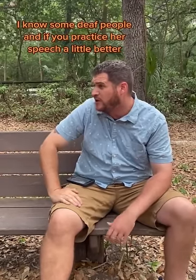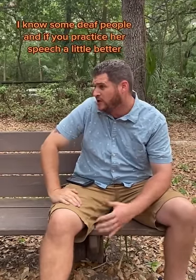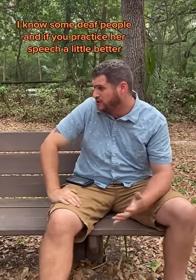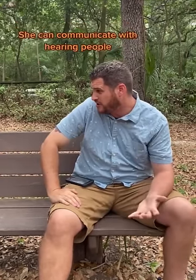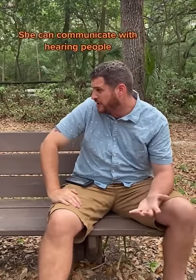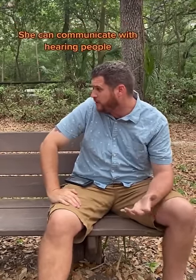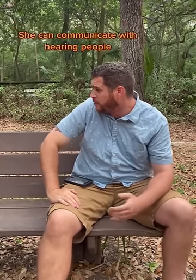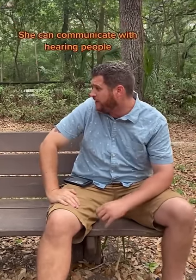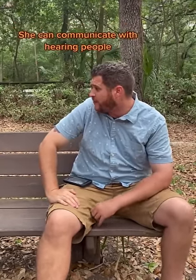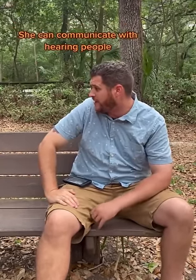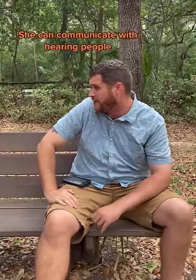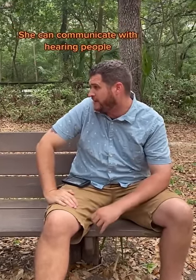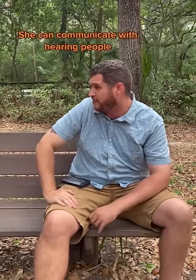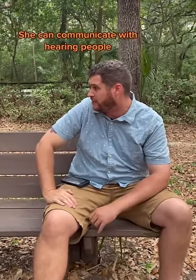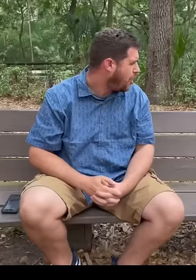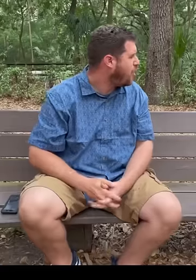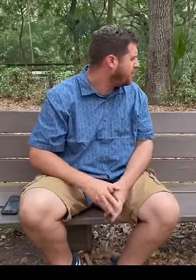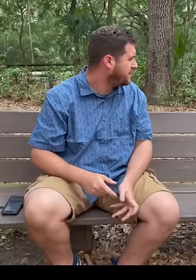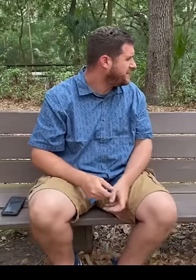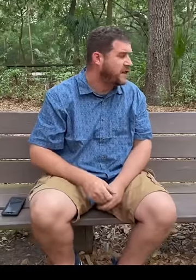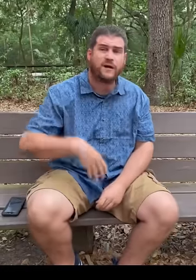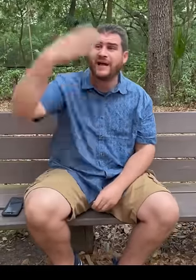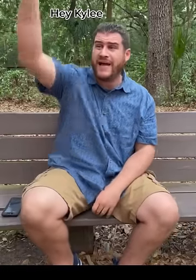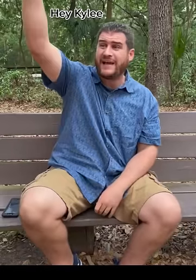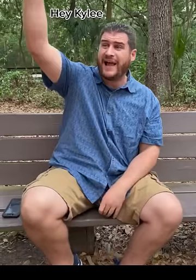she can communicate with hearing people. Oh, let me tell her. Hey, Kylie.